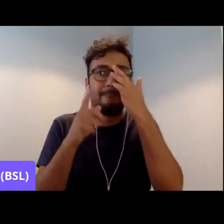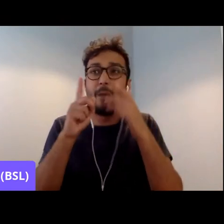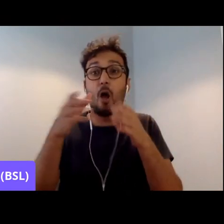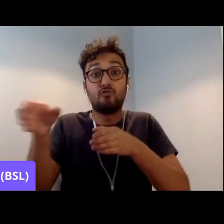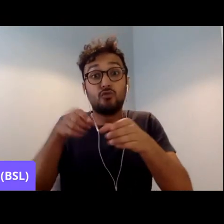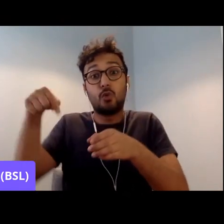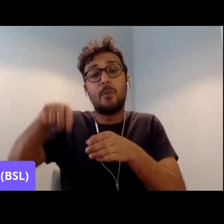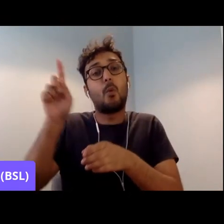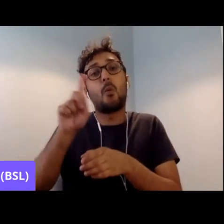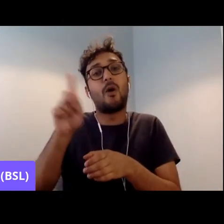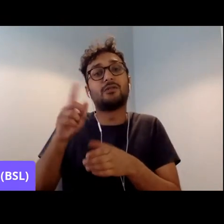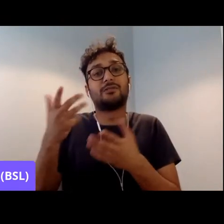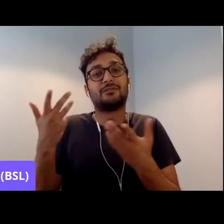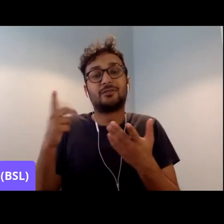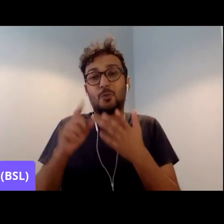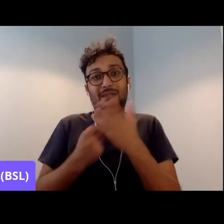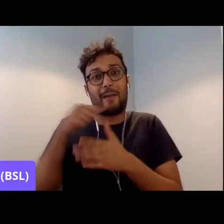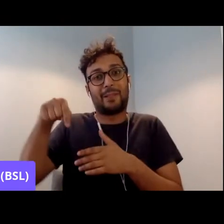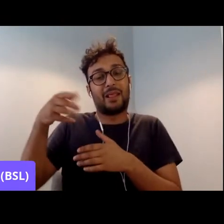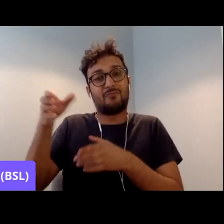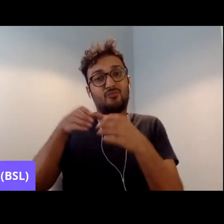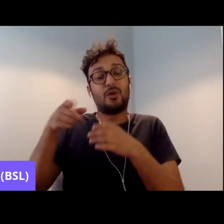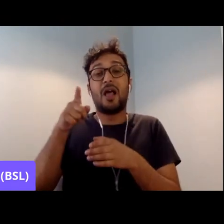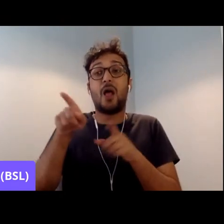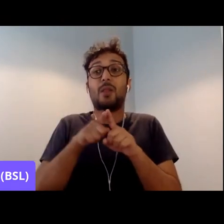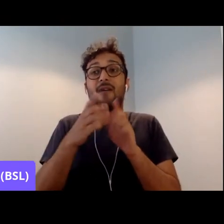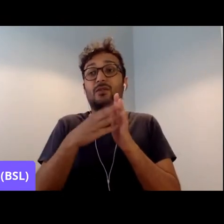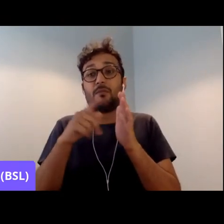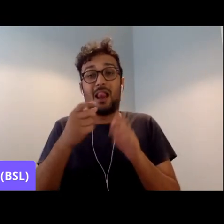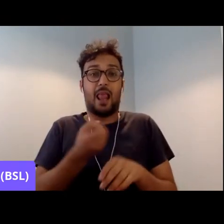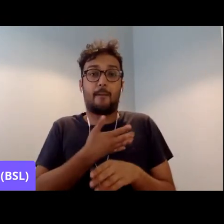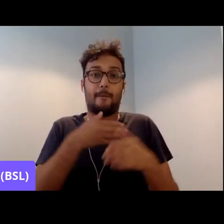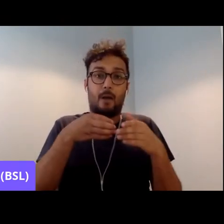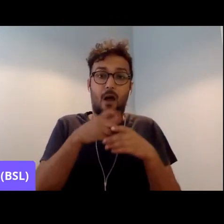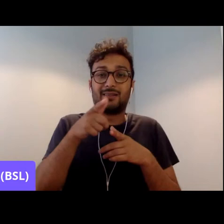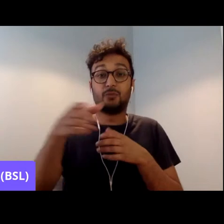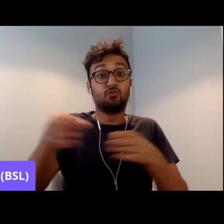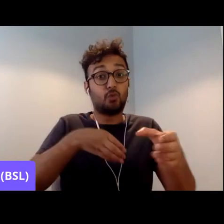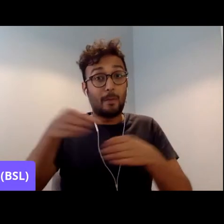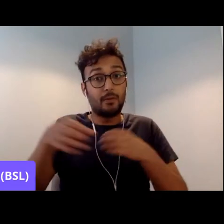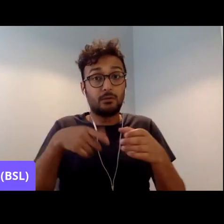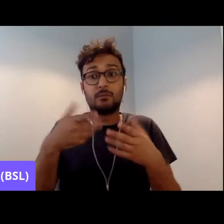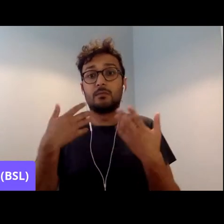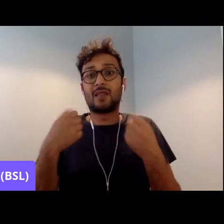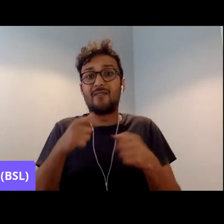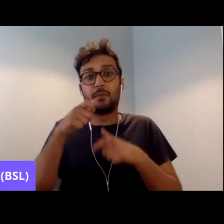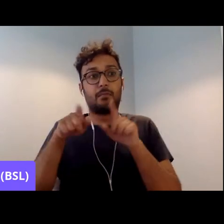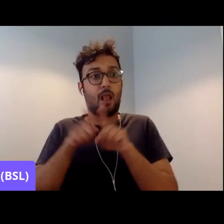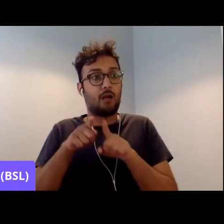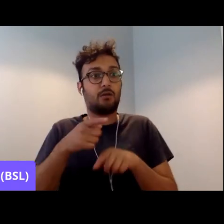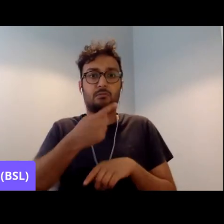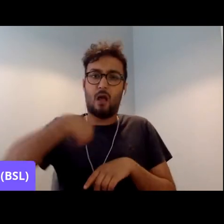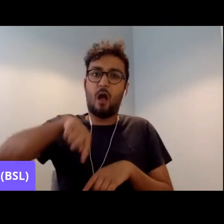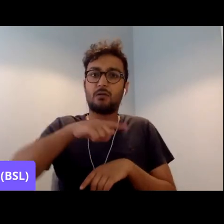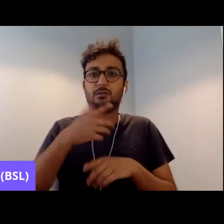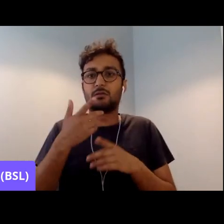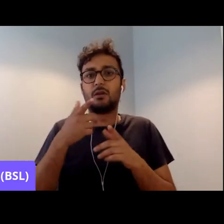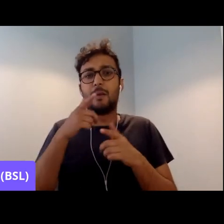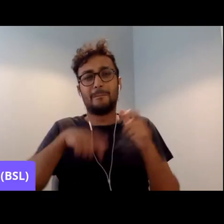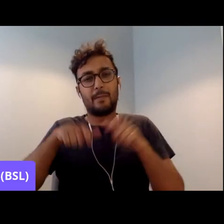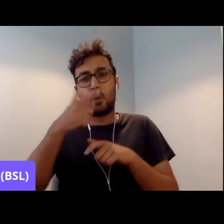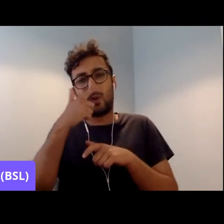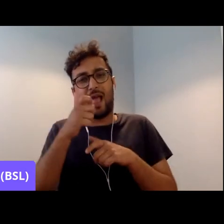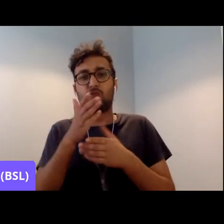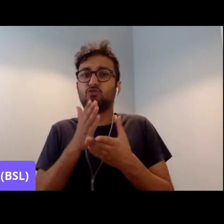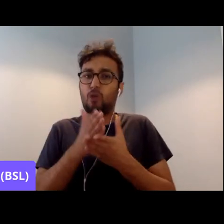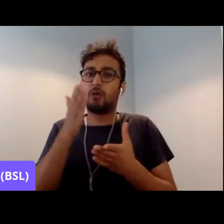and labor party recruitment is, you know, you get people like us, people you can trust. You recruit people on